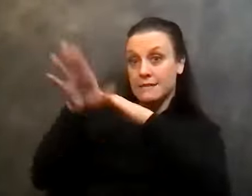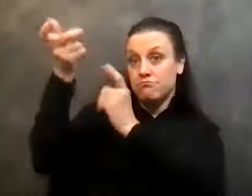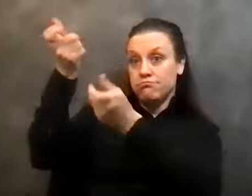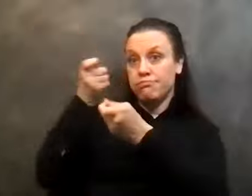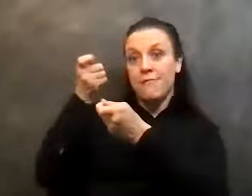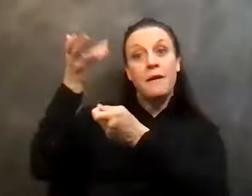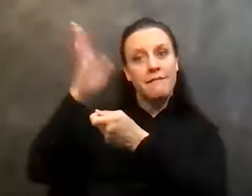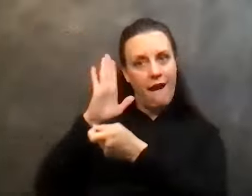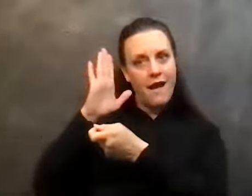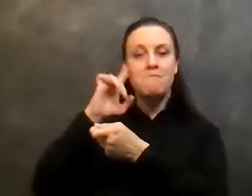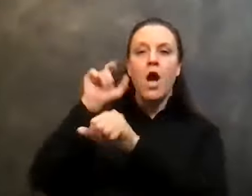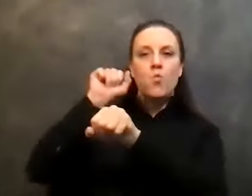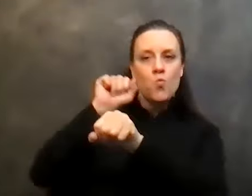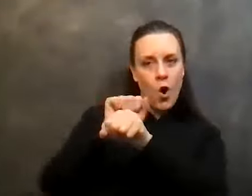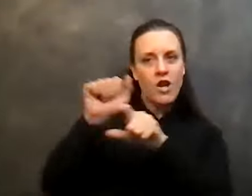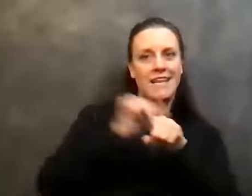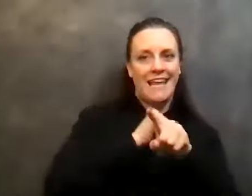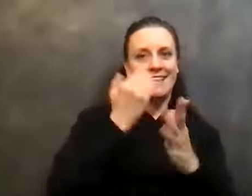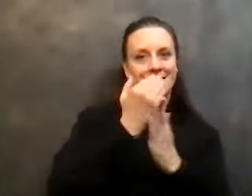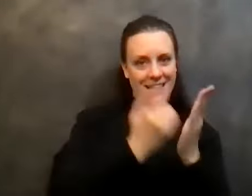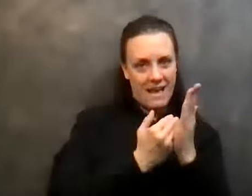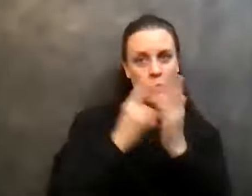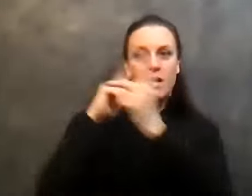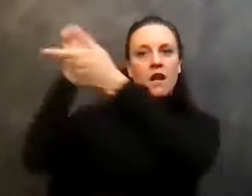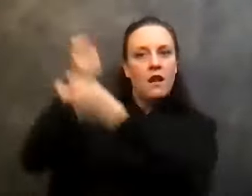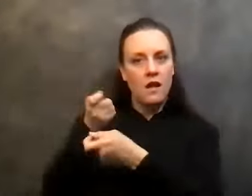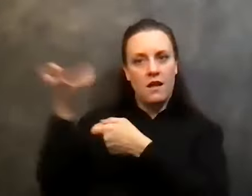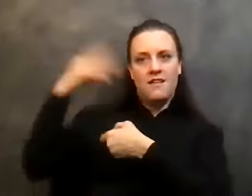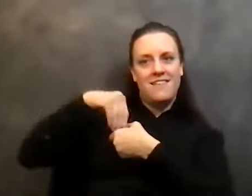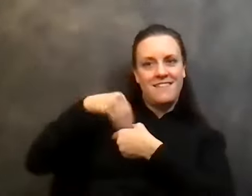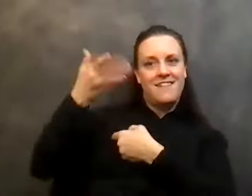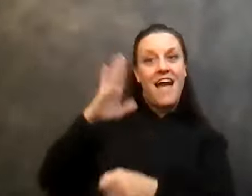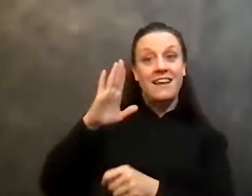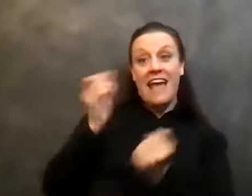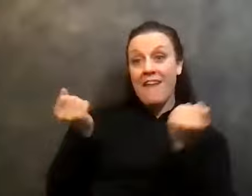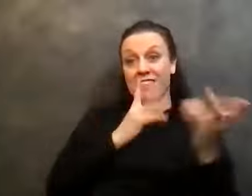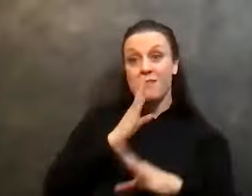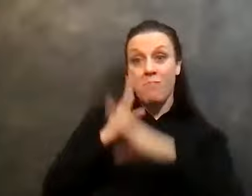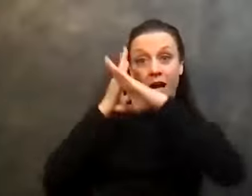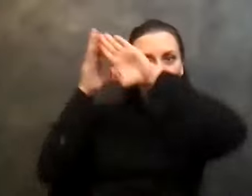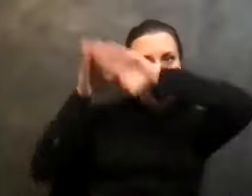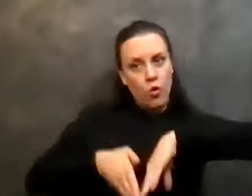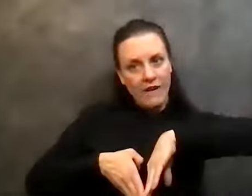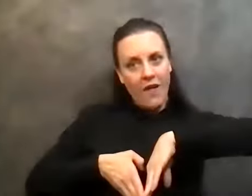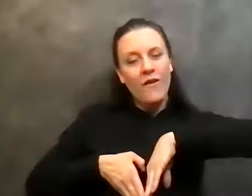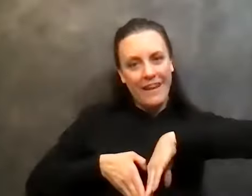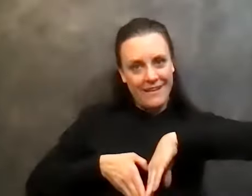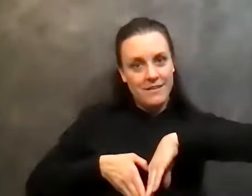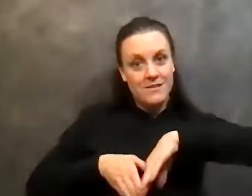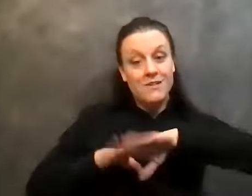by working these 12 steps and moving everything out of the way. So the sunlight of the spirit can come